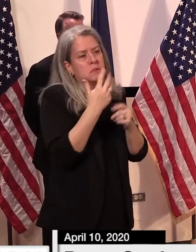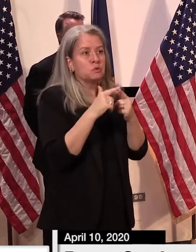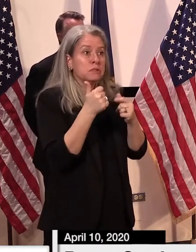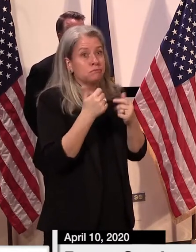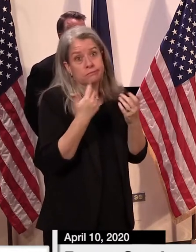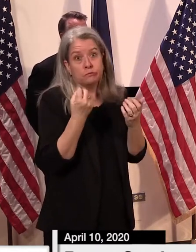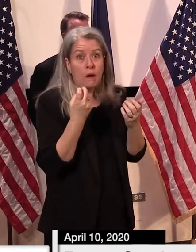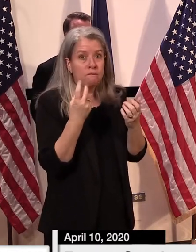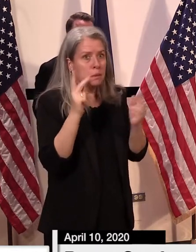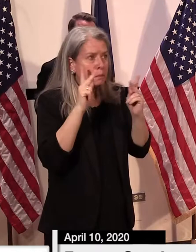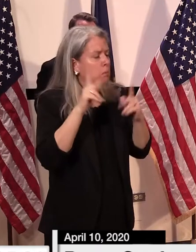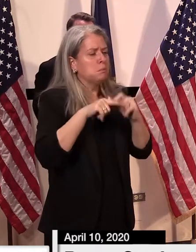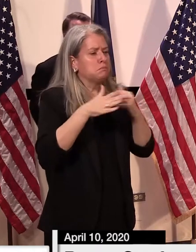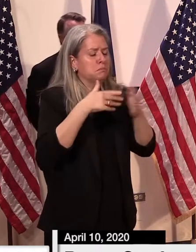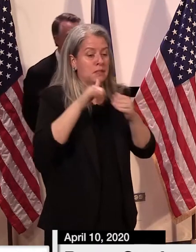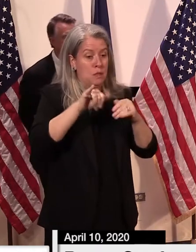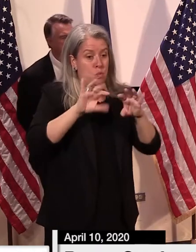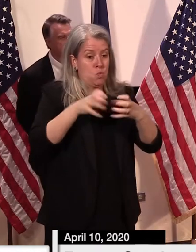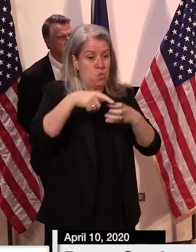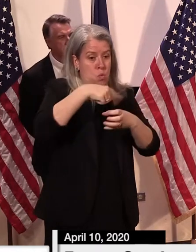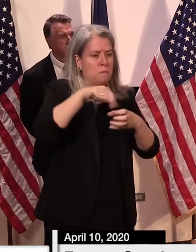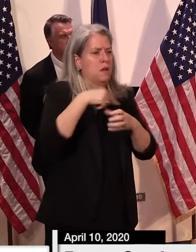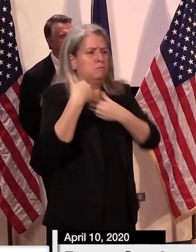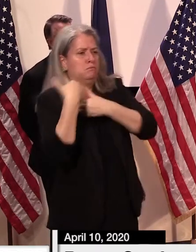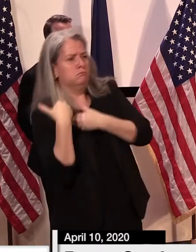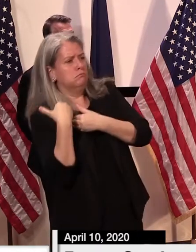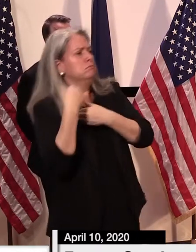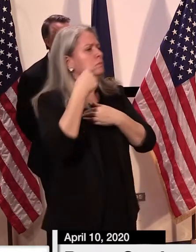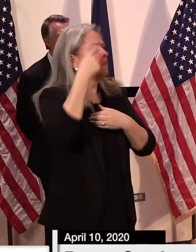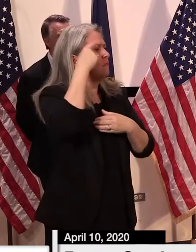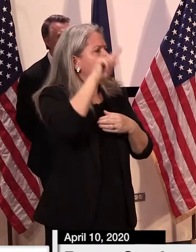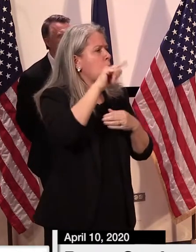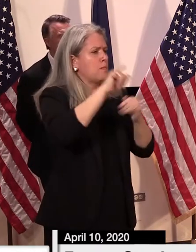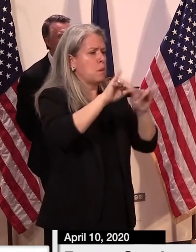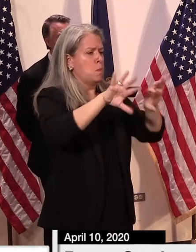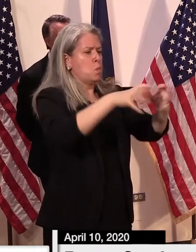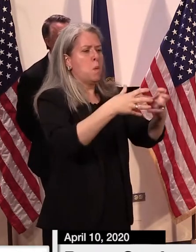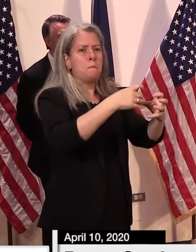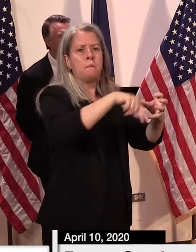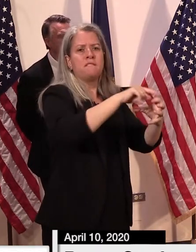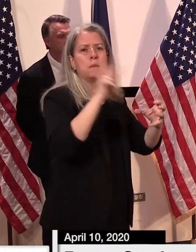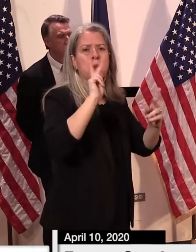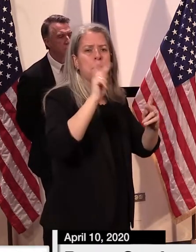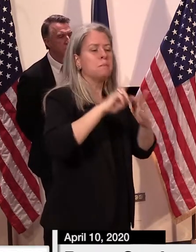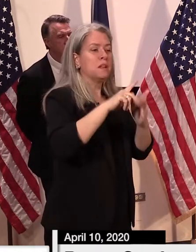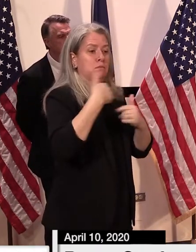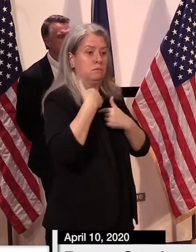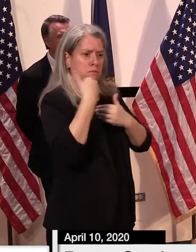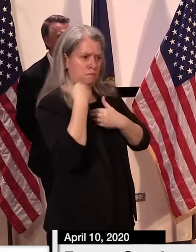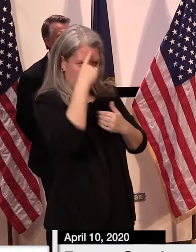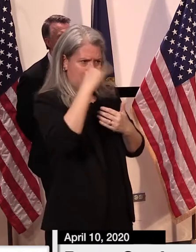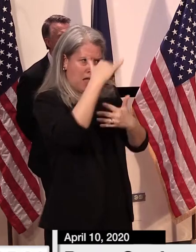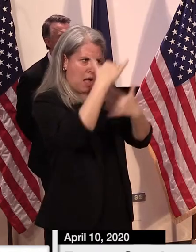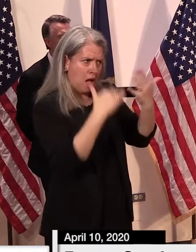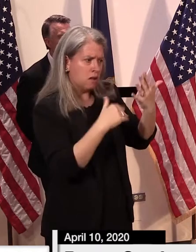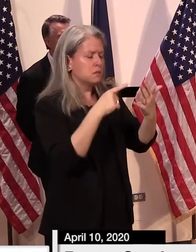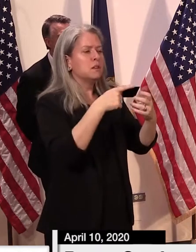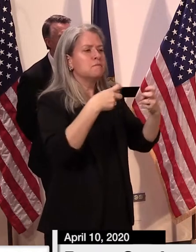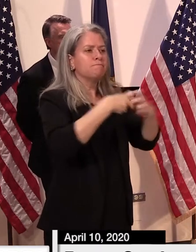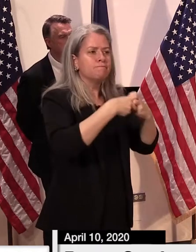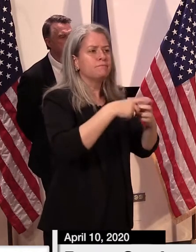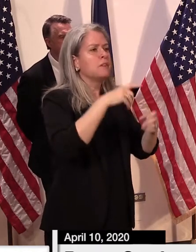10 to 12 people, and they are each taking on a series of claims that they will be reaching out to claimants for or answering